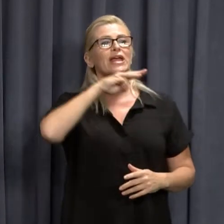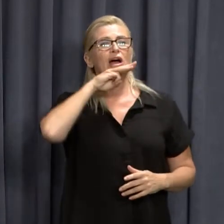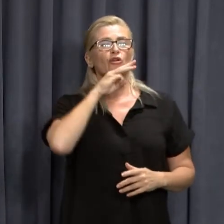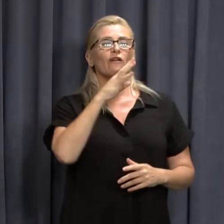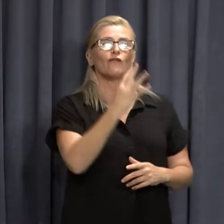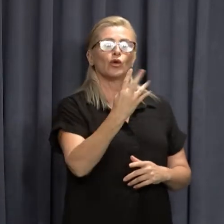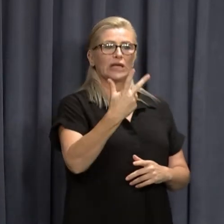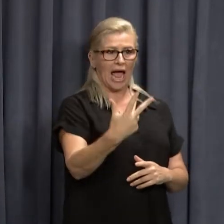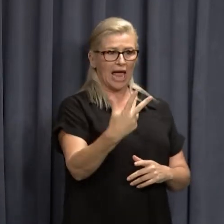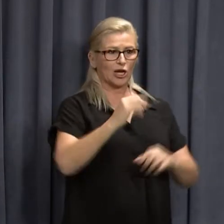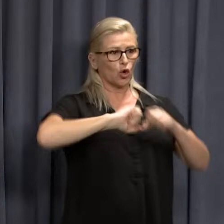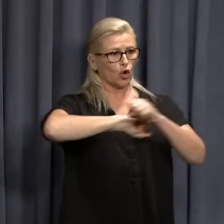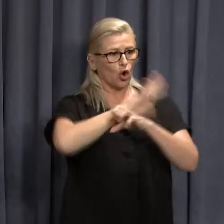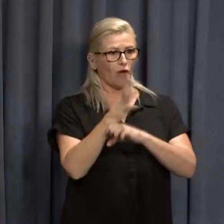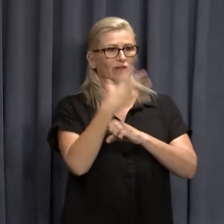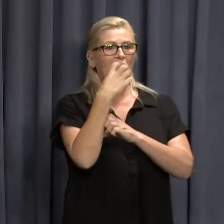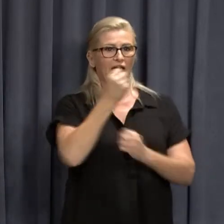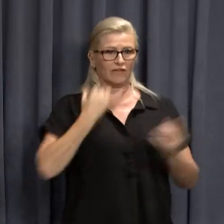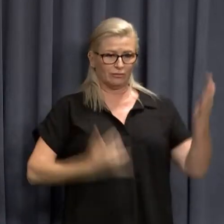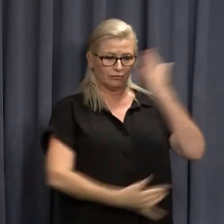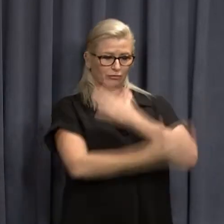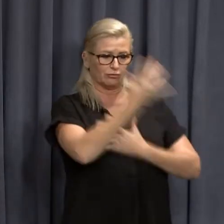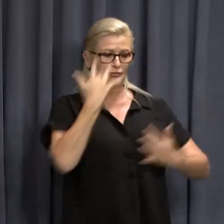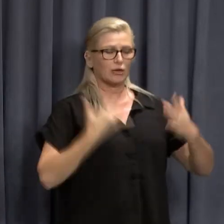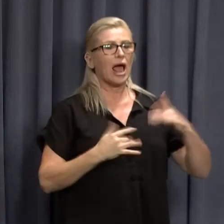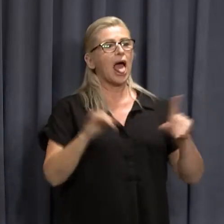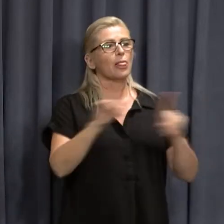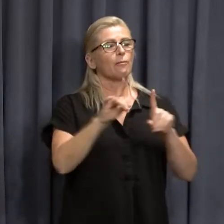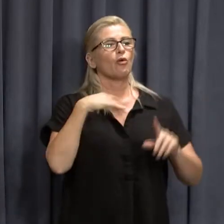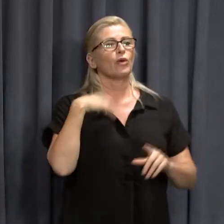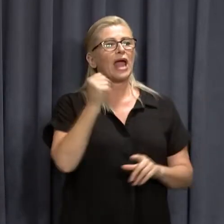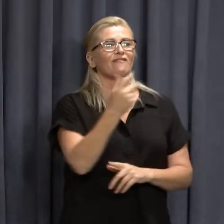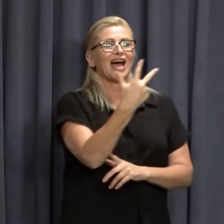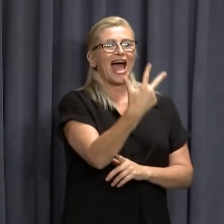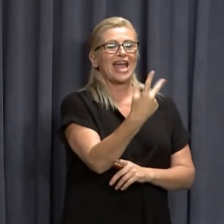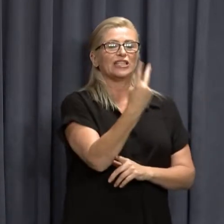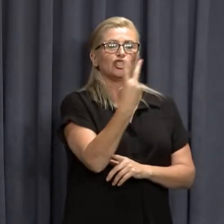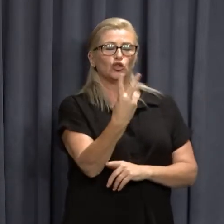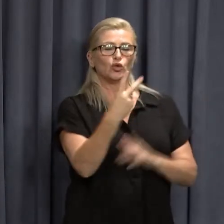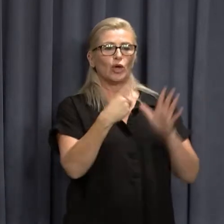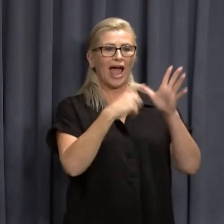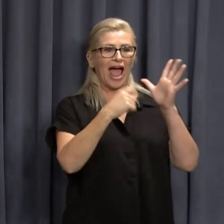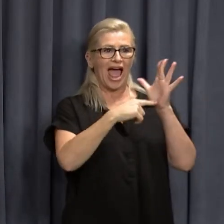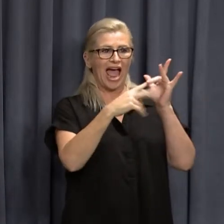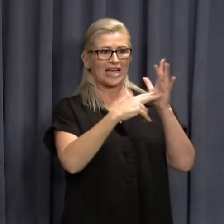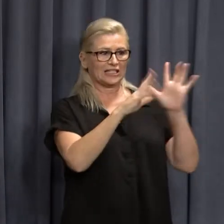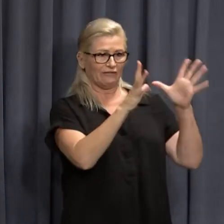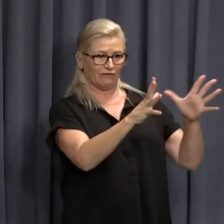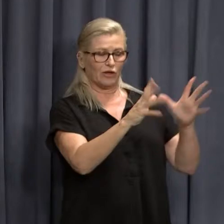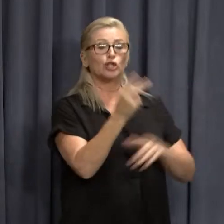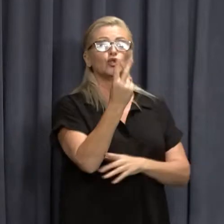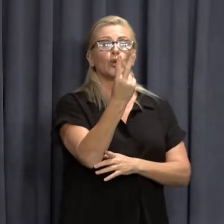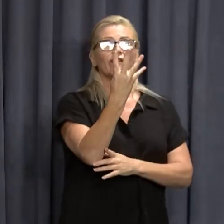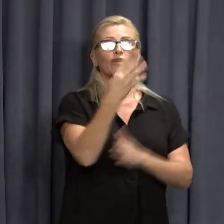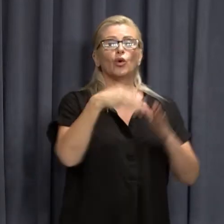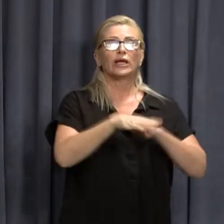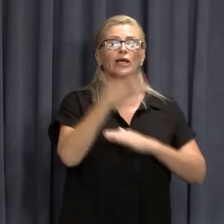cases. We currently have 82 active cases of these 24 are in hotel quarantine,